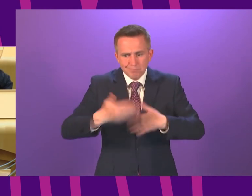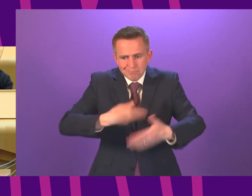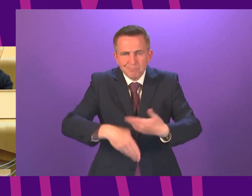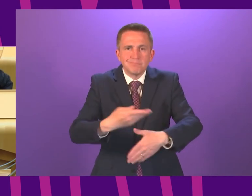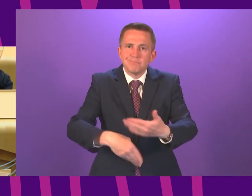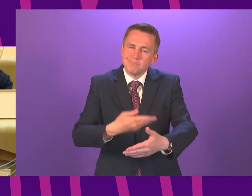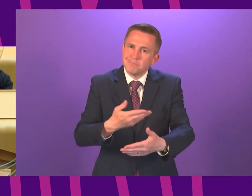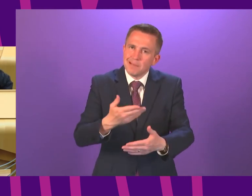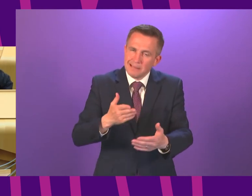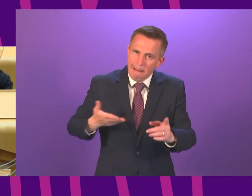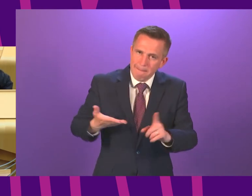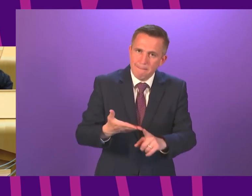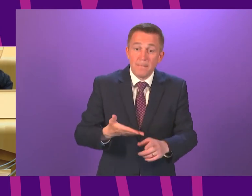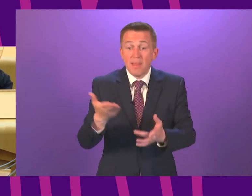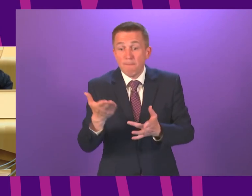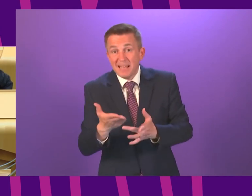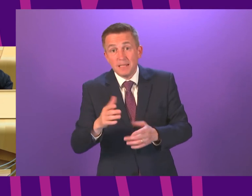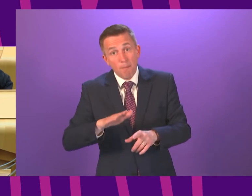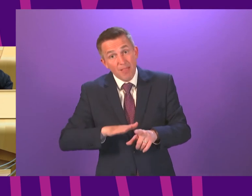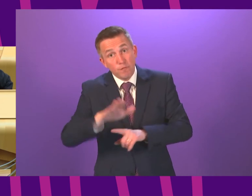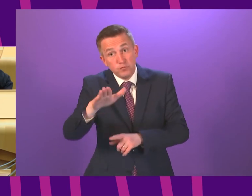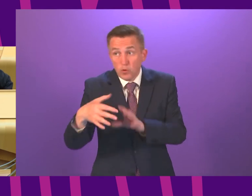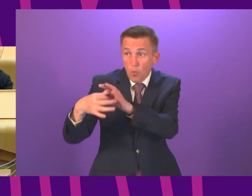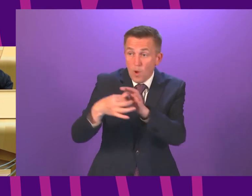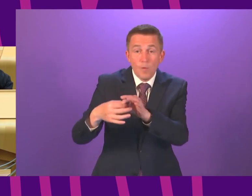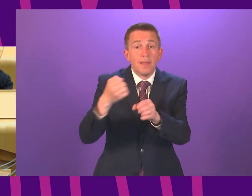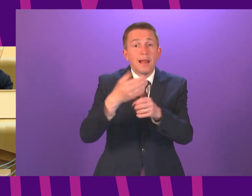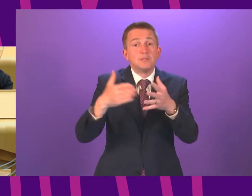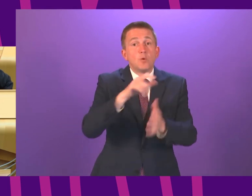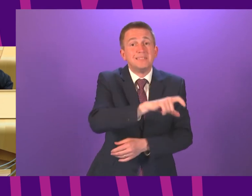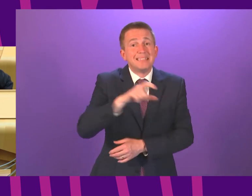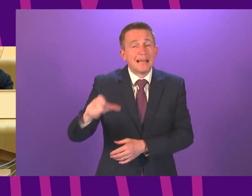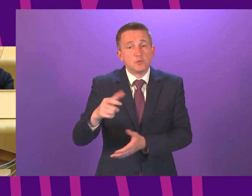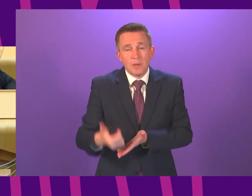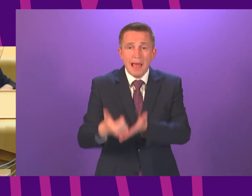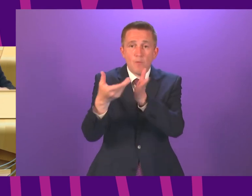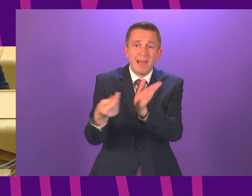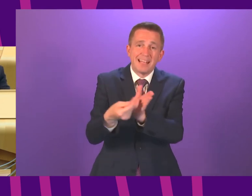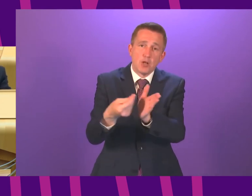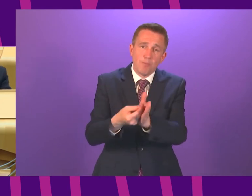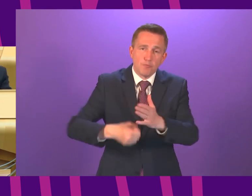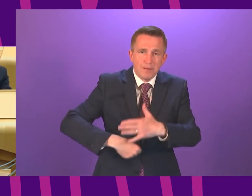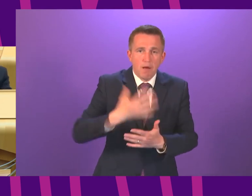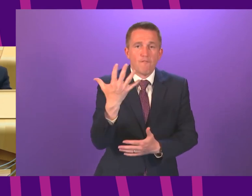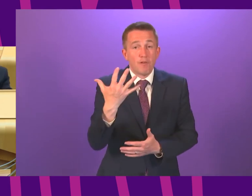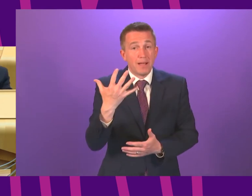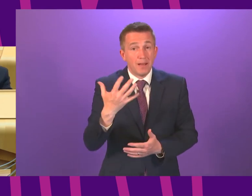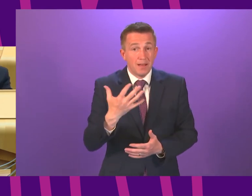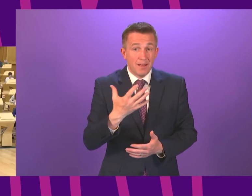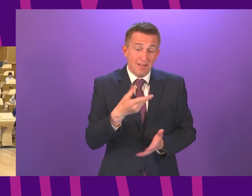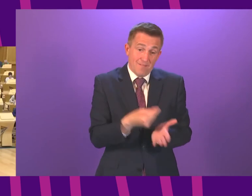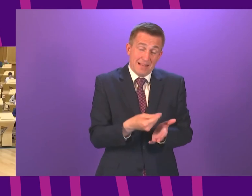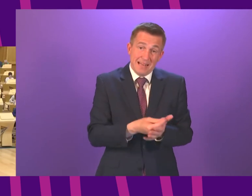the medium to longer term work with the City Council to support economic recovery the Deputy First Minister has had discussions with the City Council